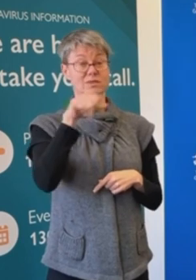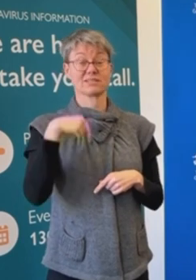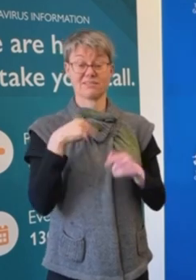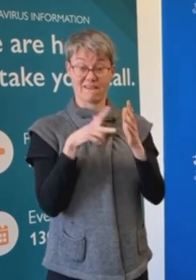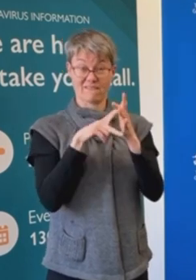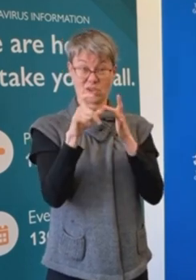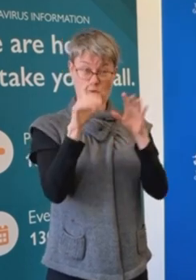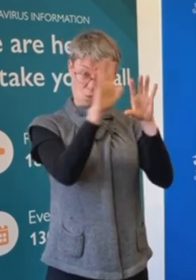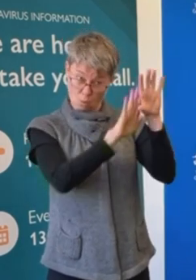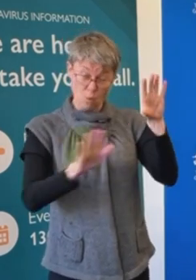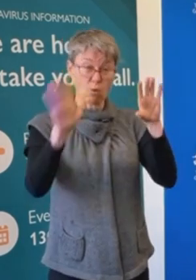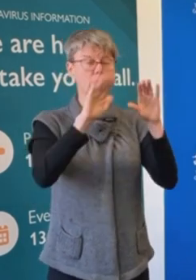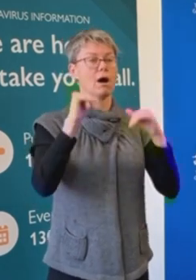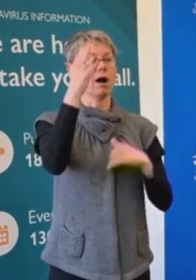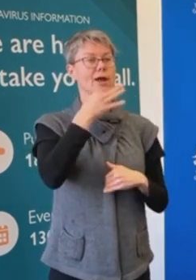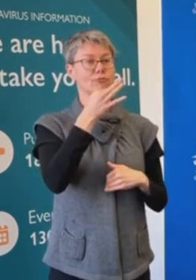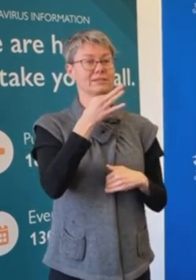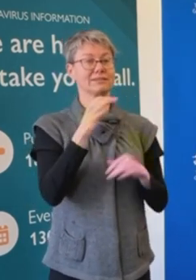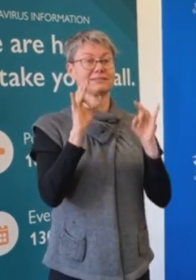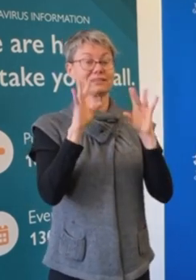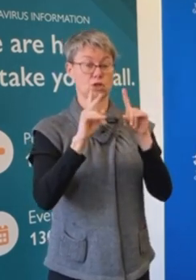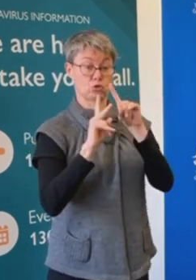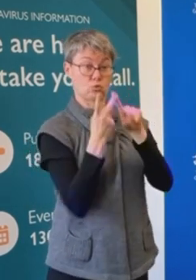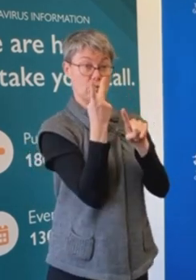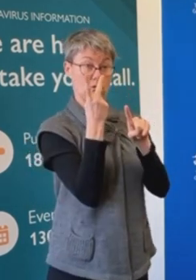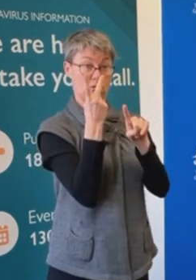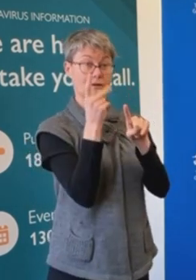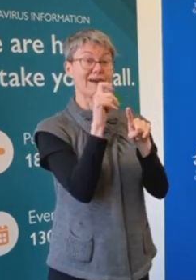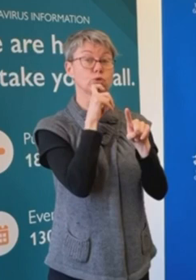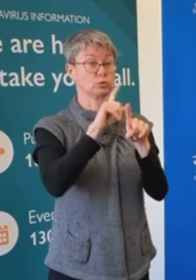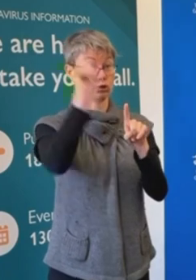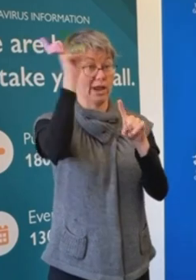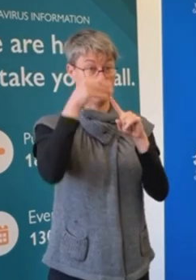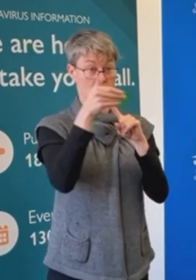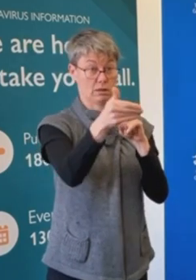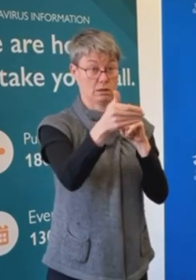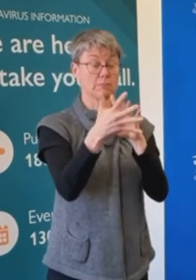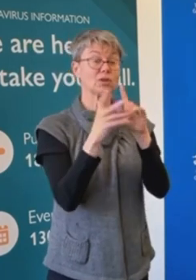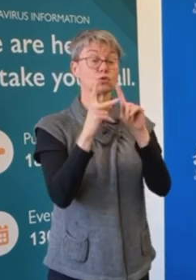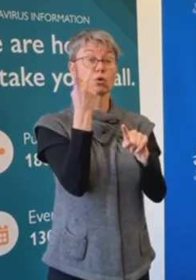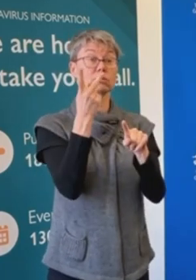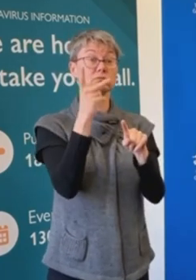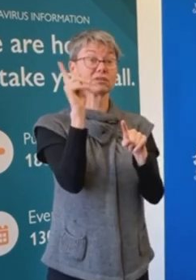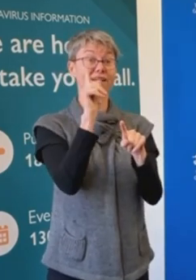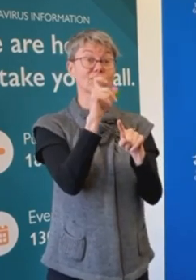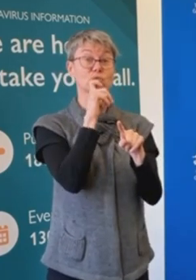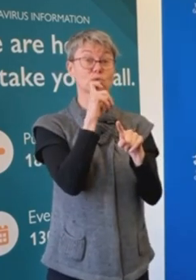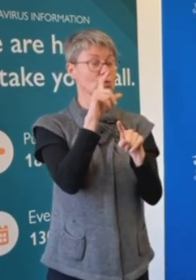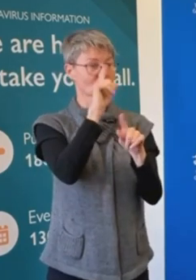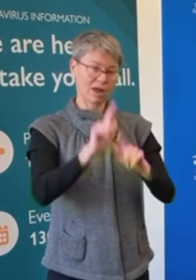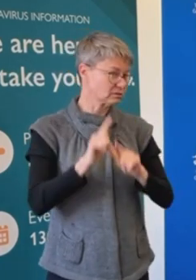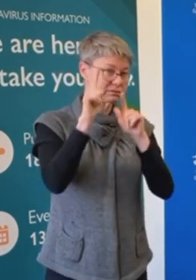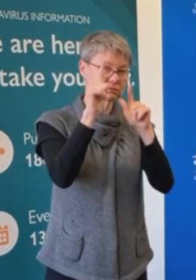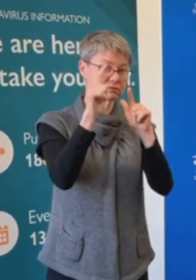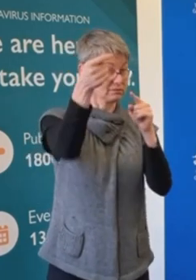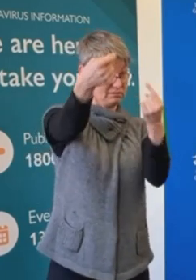a high risk location from 2pm today. This means that after 2pm this afternoon you can't travel to